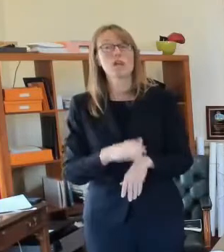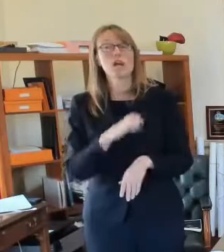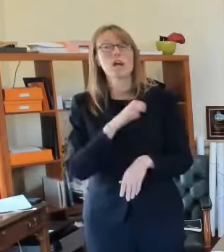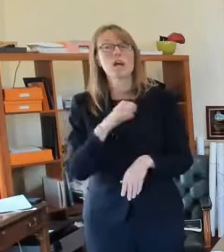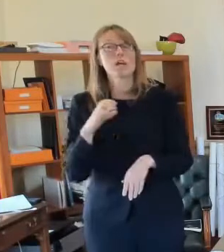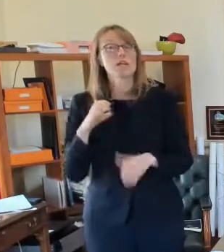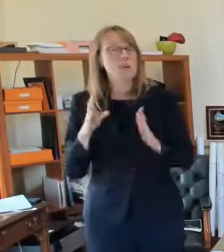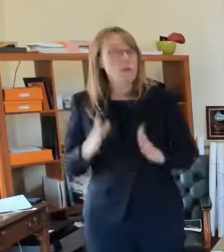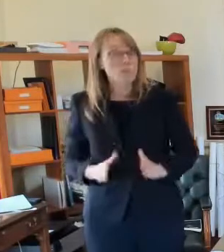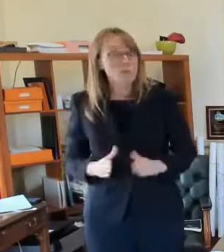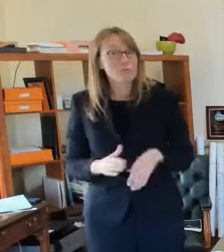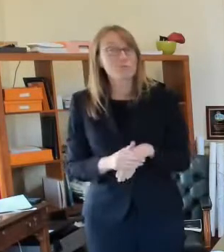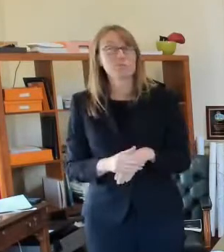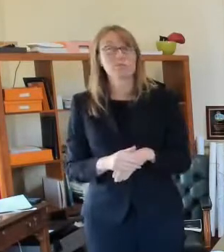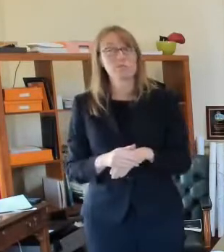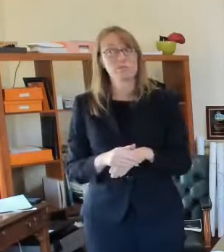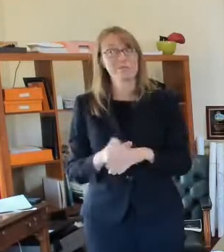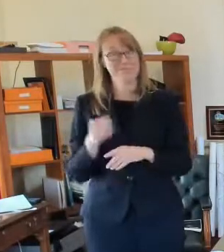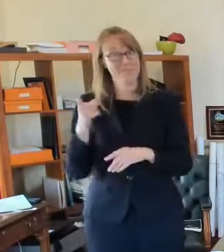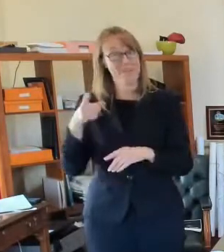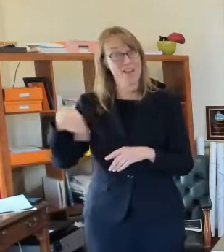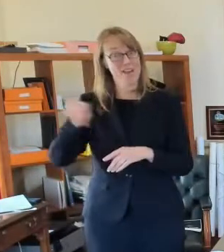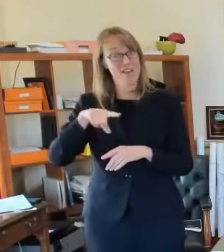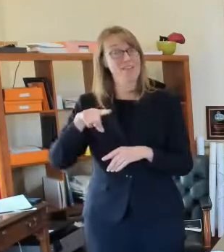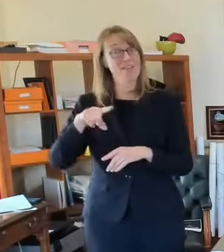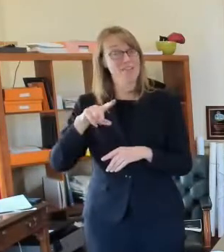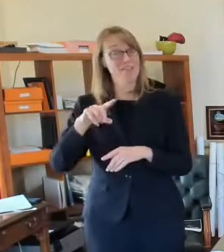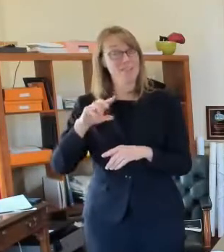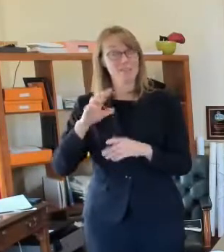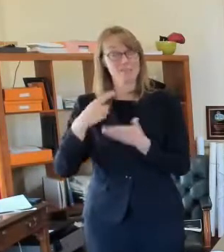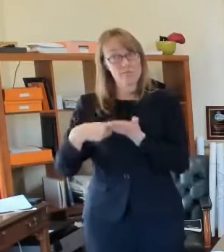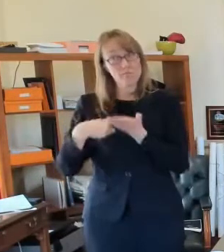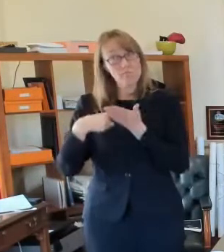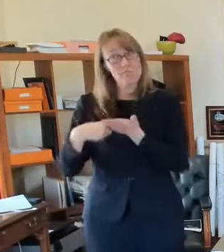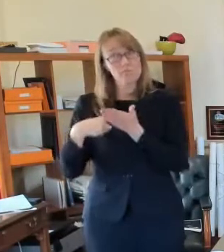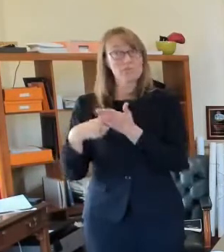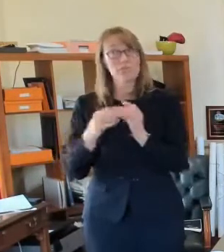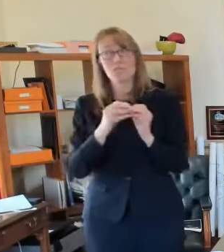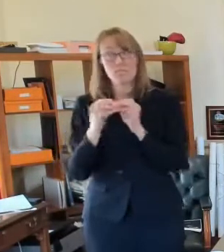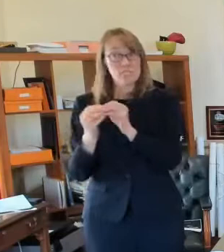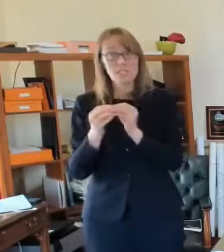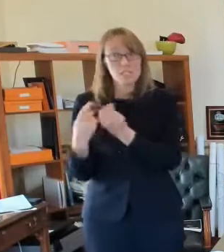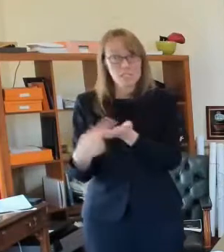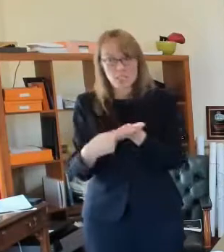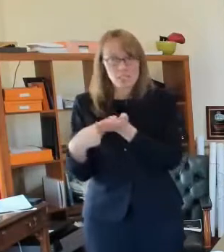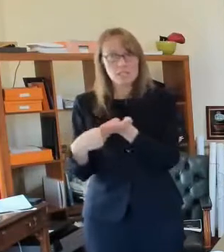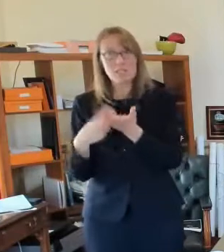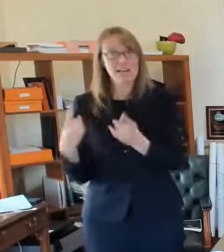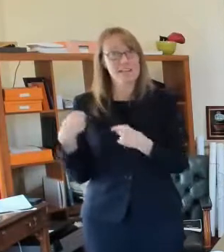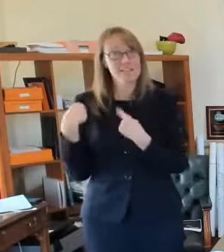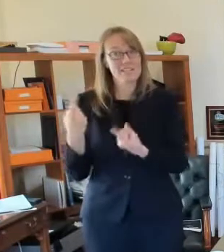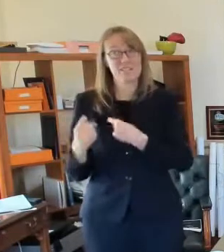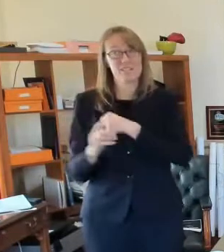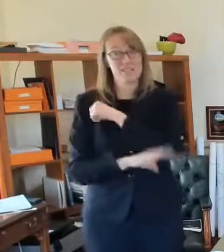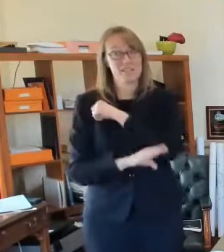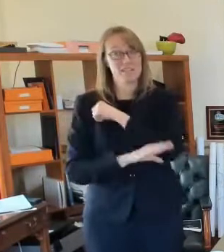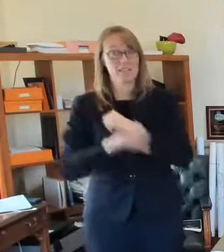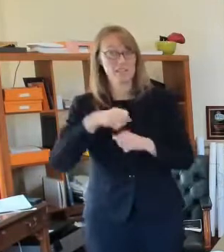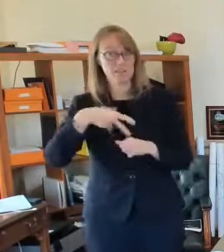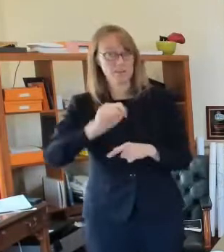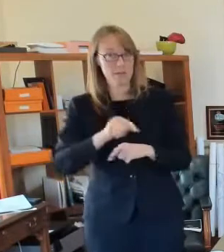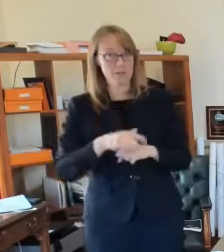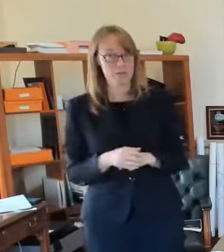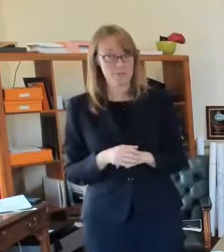since september i want to say and it looks like and and i've been in meetings for the last two hours are here